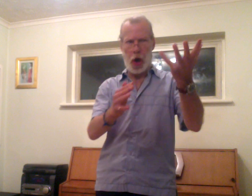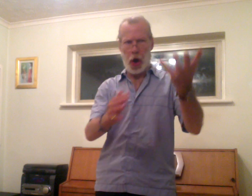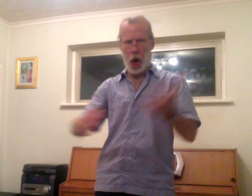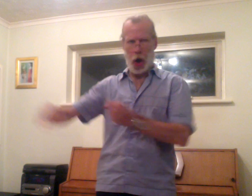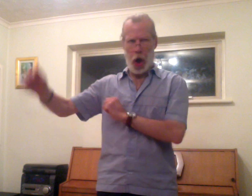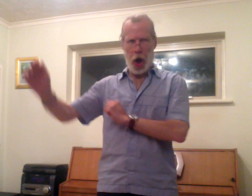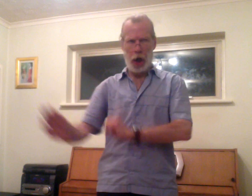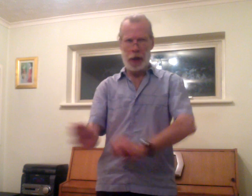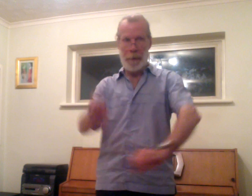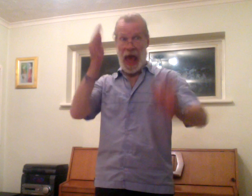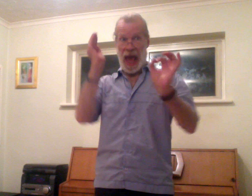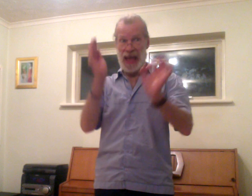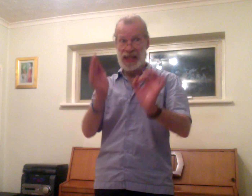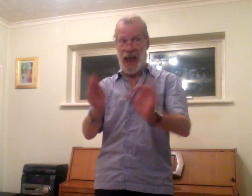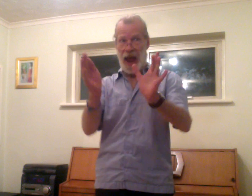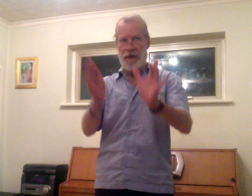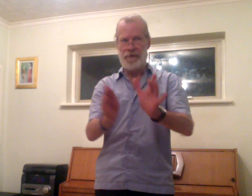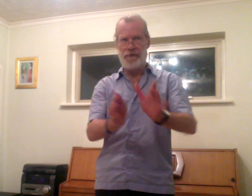Godless Africa